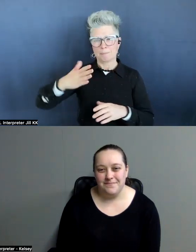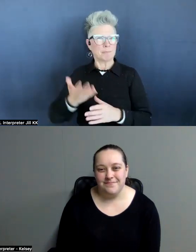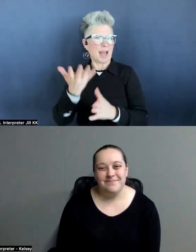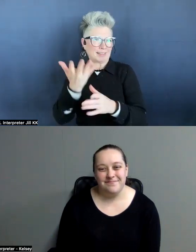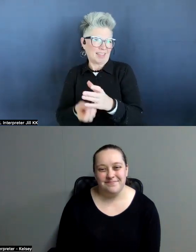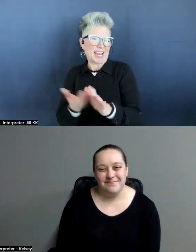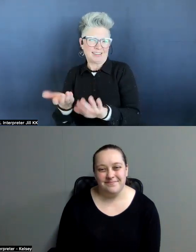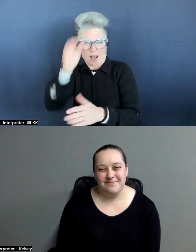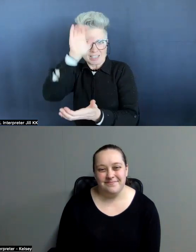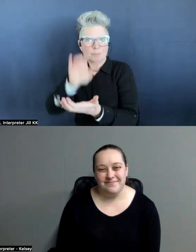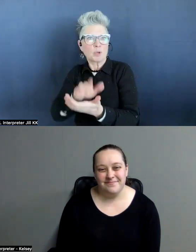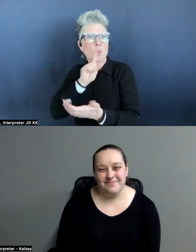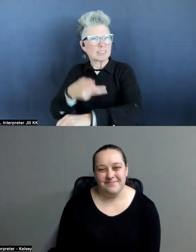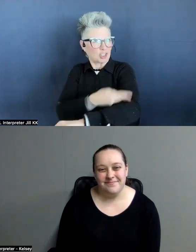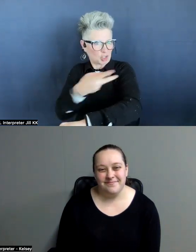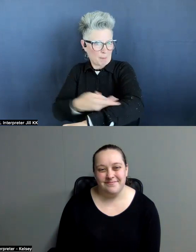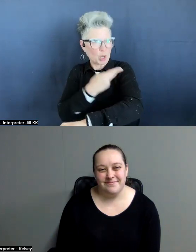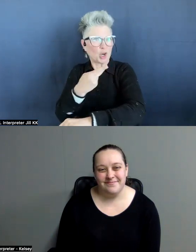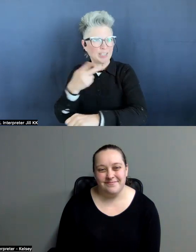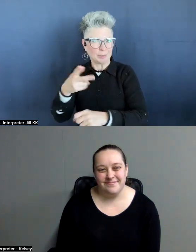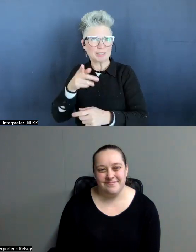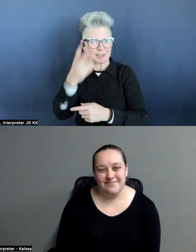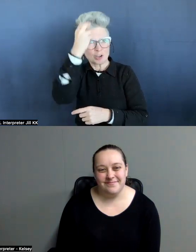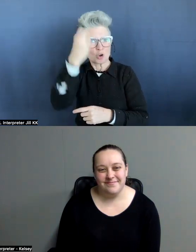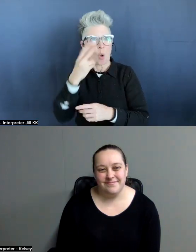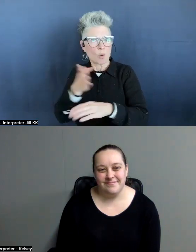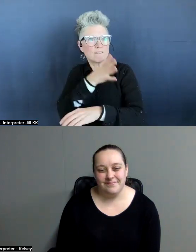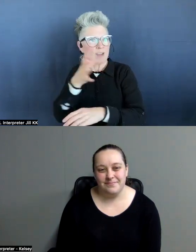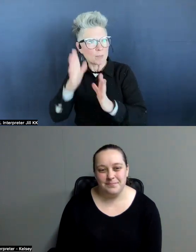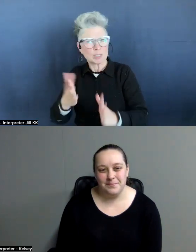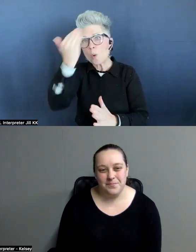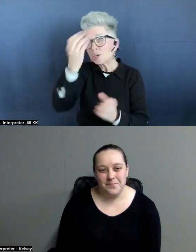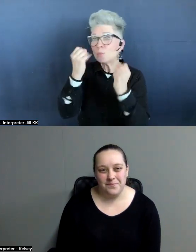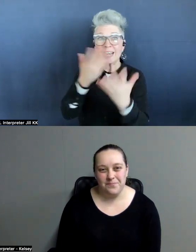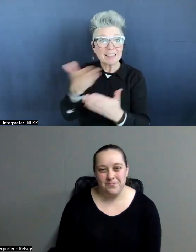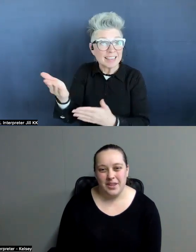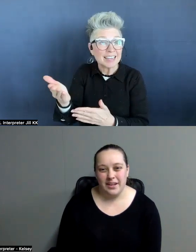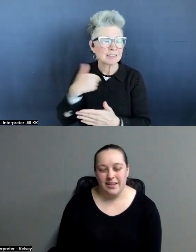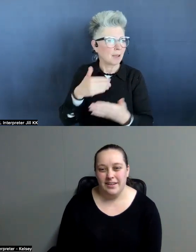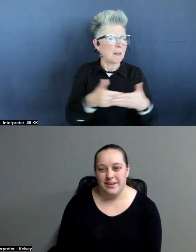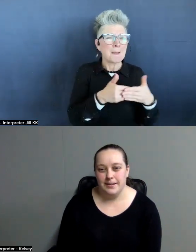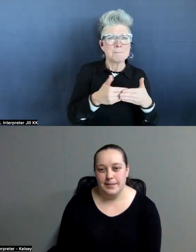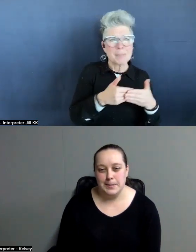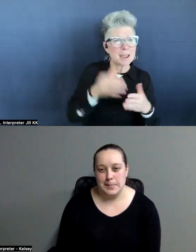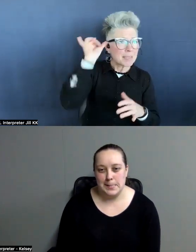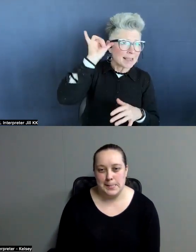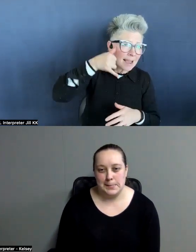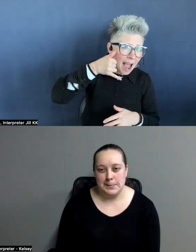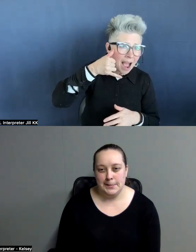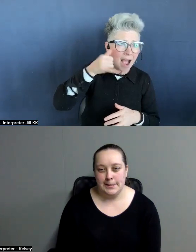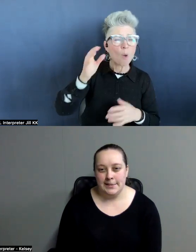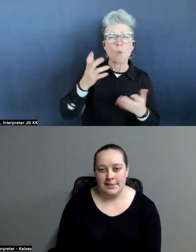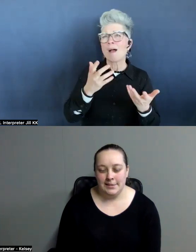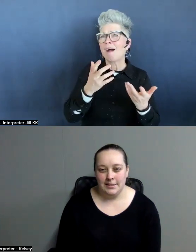was a shepherd. So I knew so many things and that the little cow, the baby calf was in there. And so there was a lot of stuff that was just